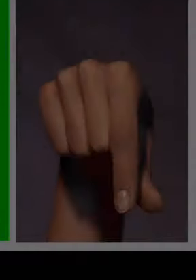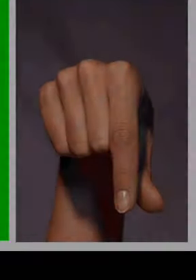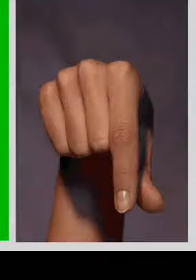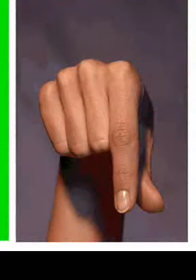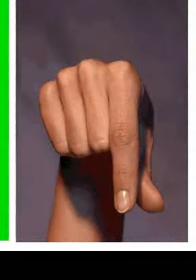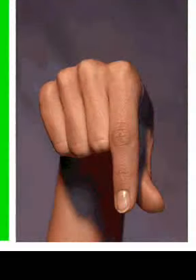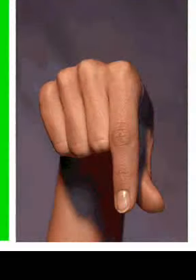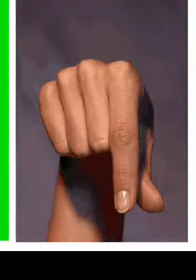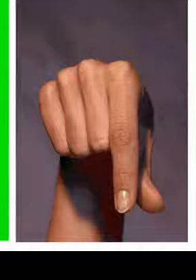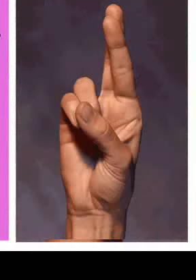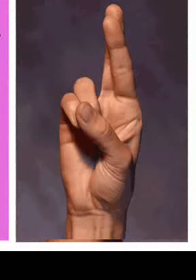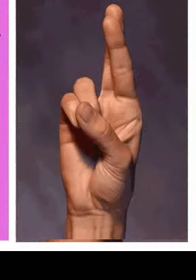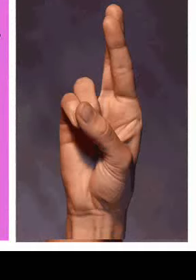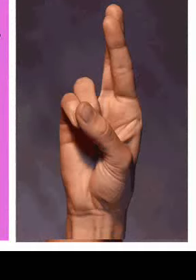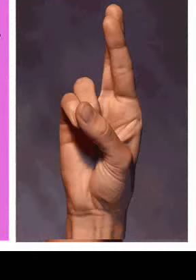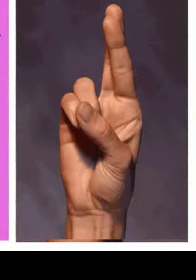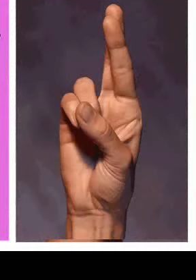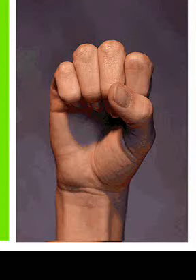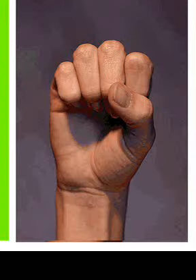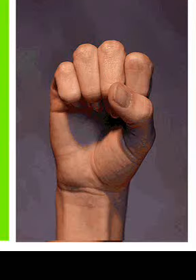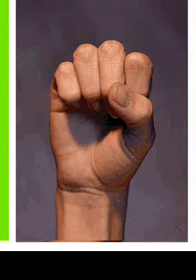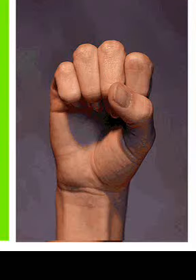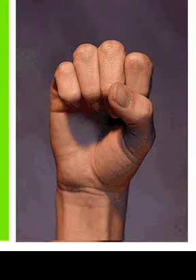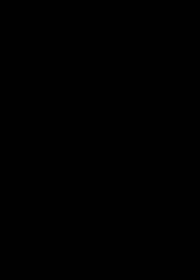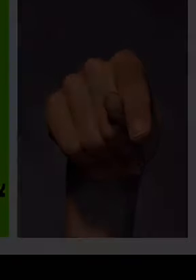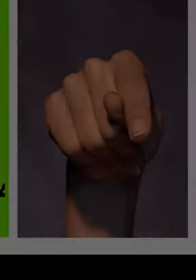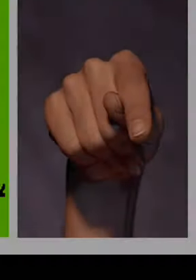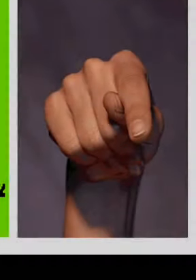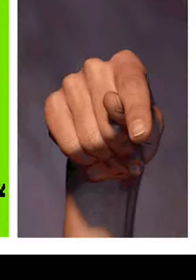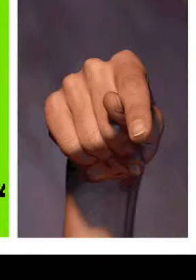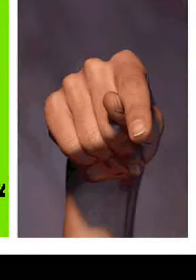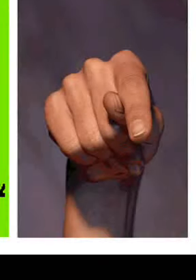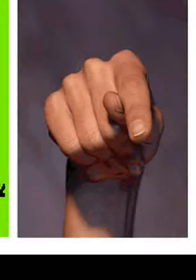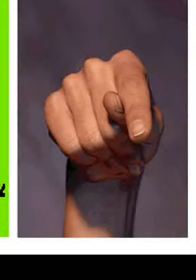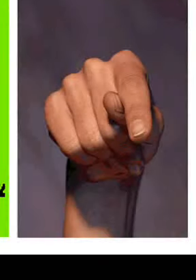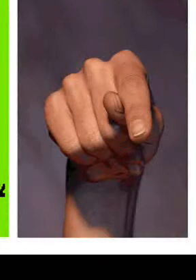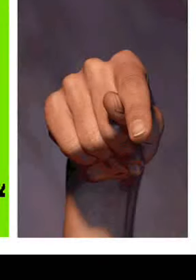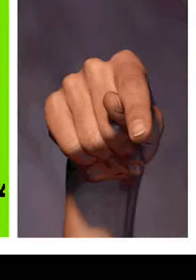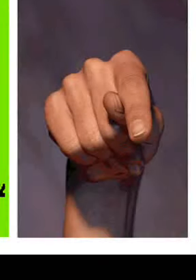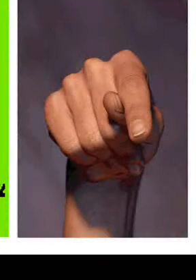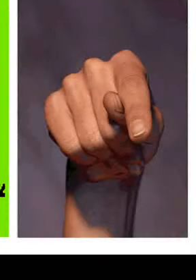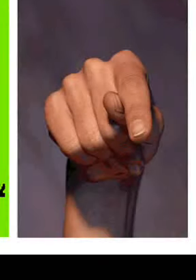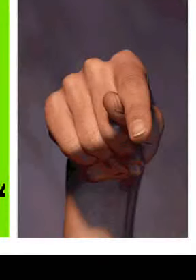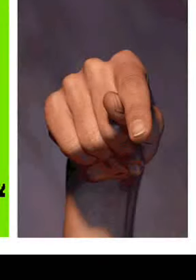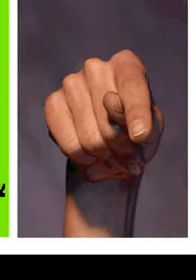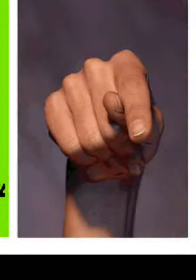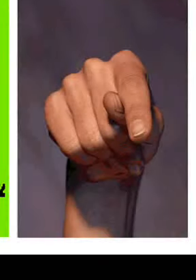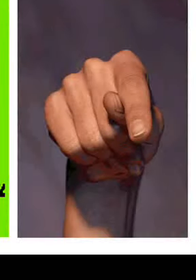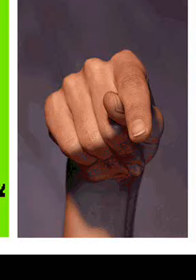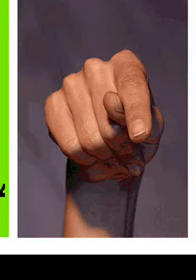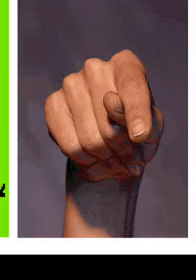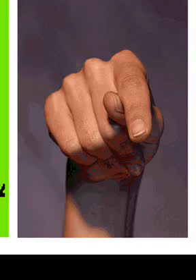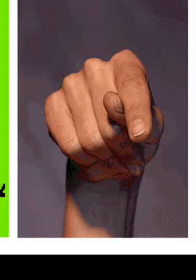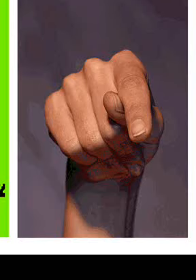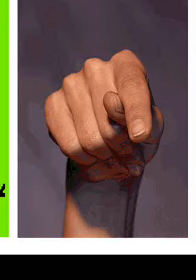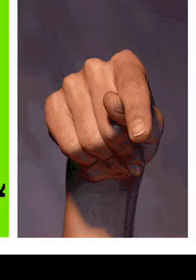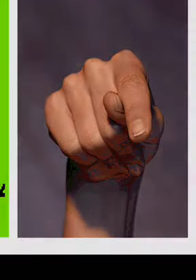Q-R-S-T, alphabetically speaking you're okay